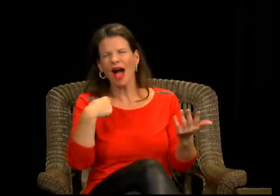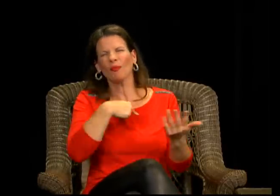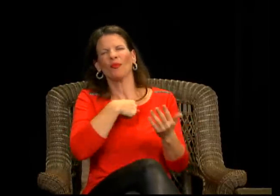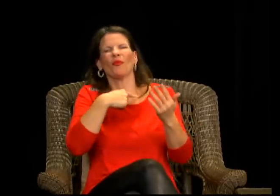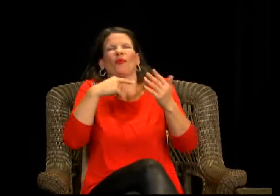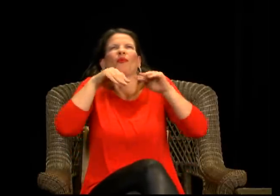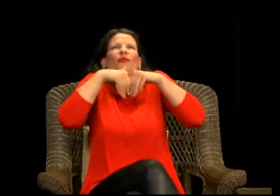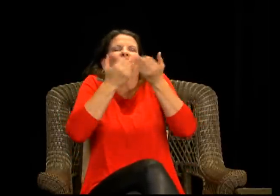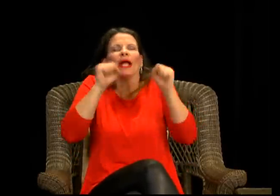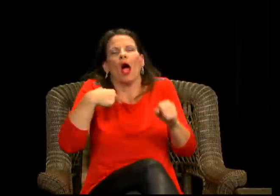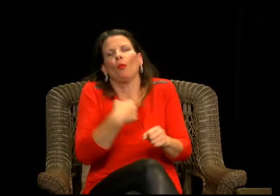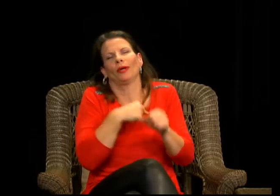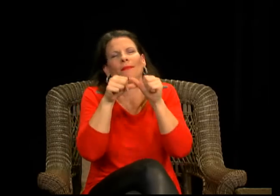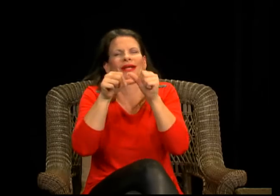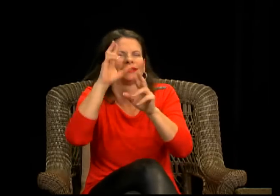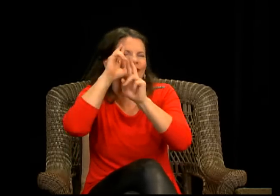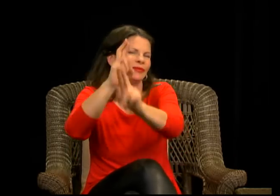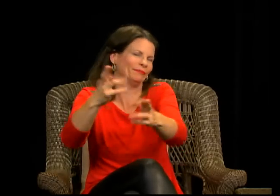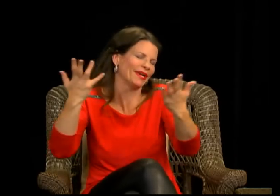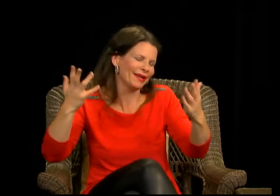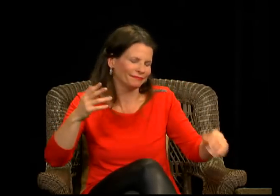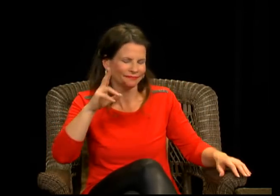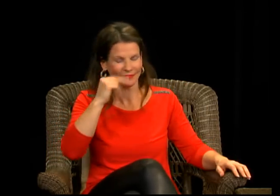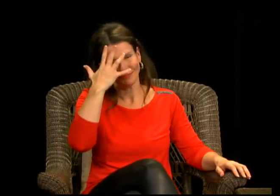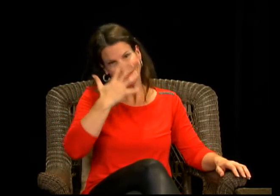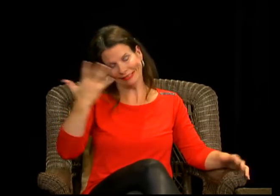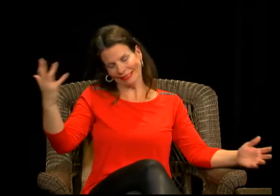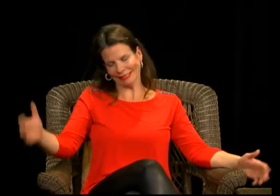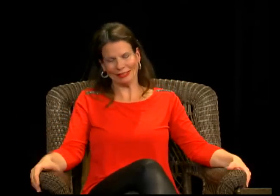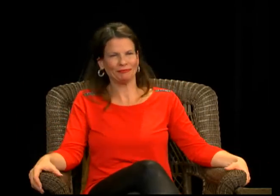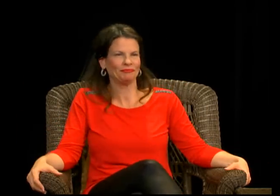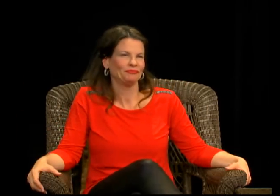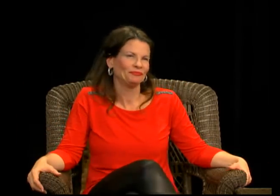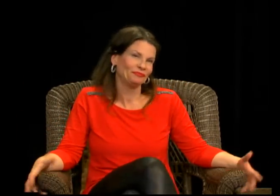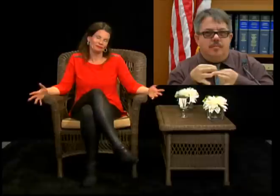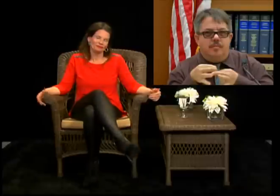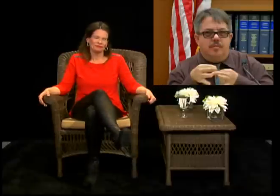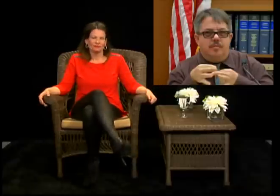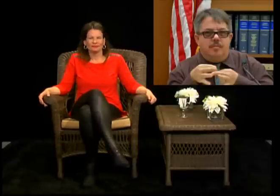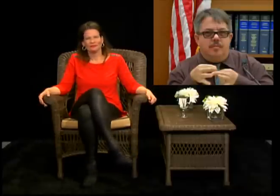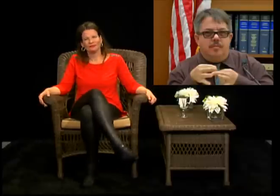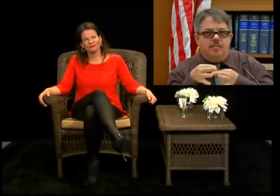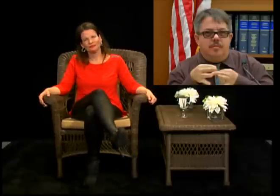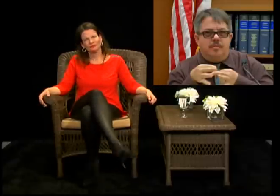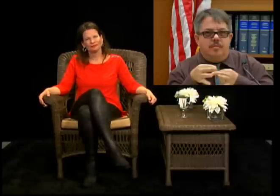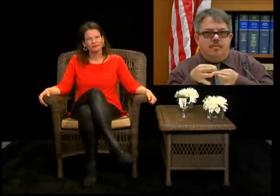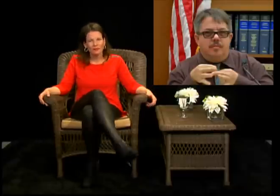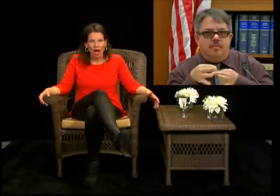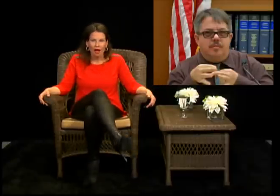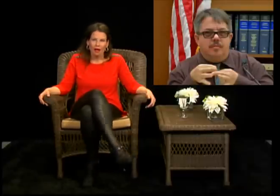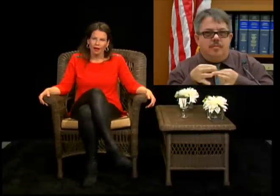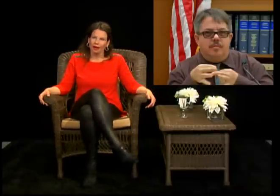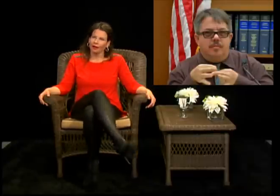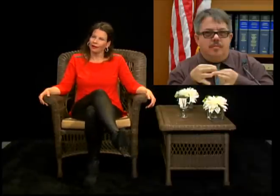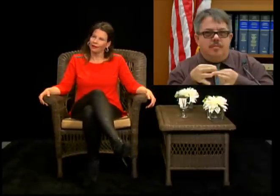or rather an accident so that it doesn't become a hit and run and just, you know, respect what happens during an accident.